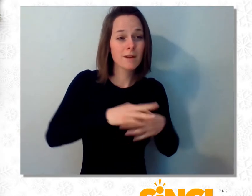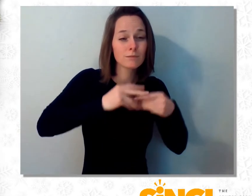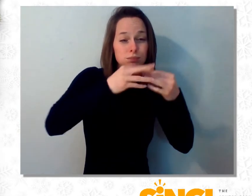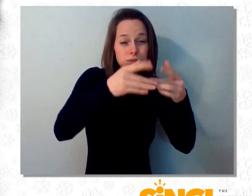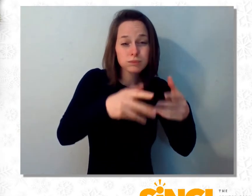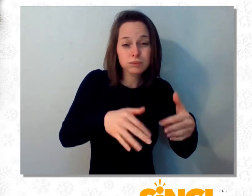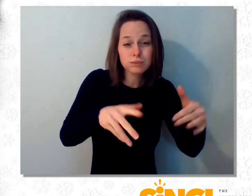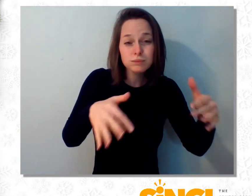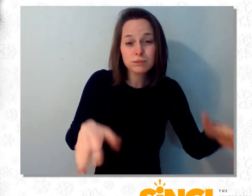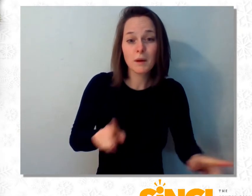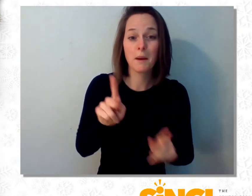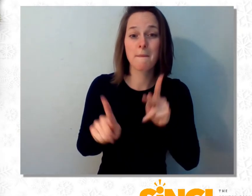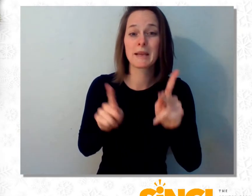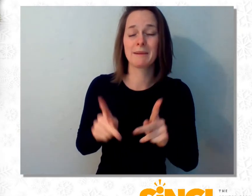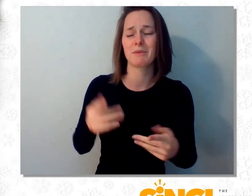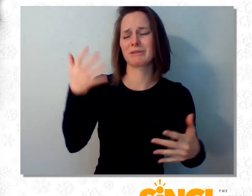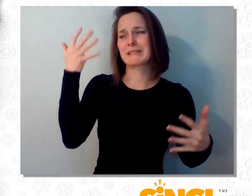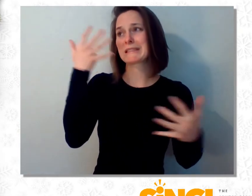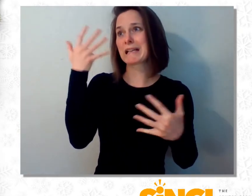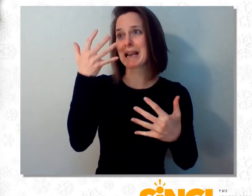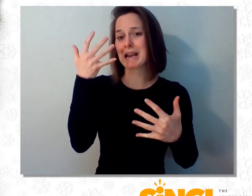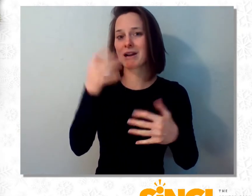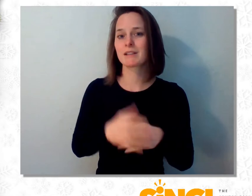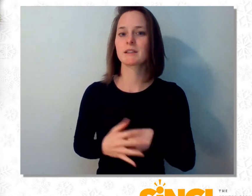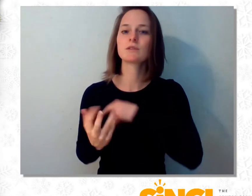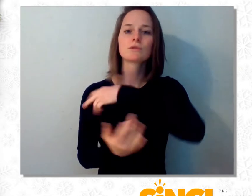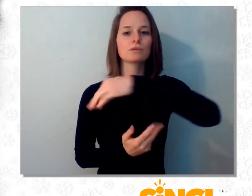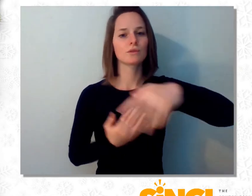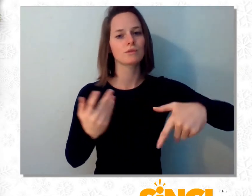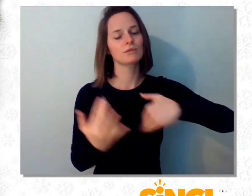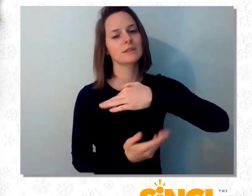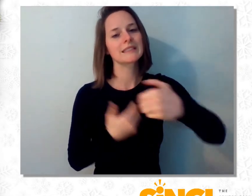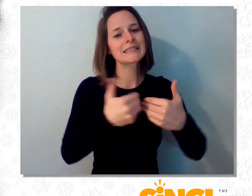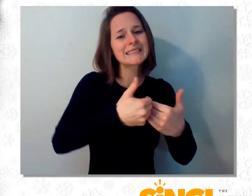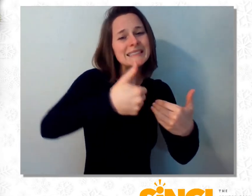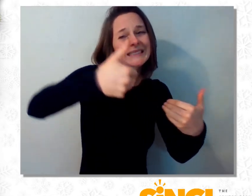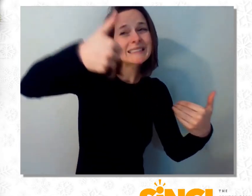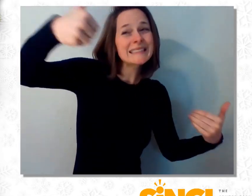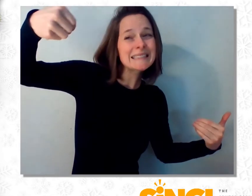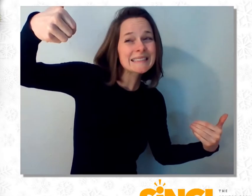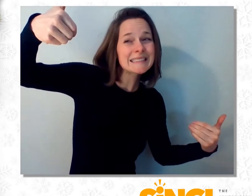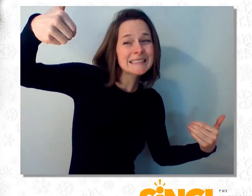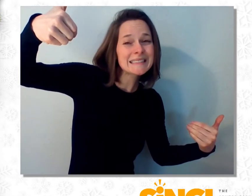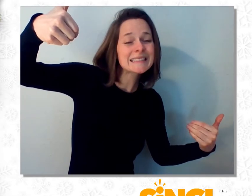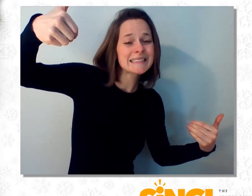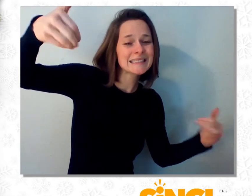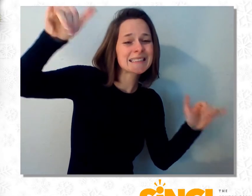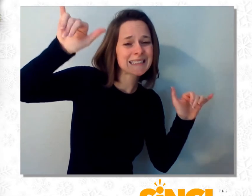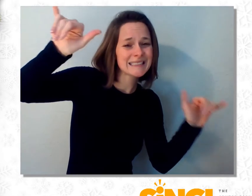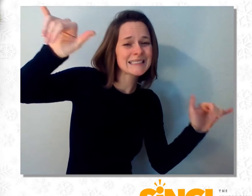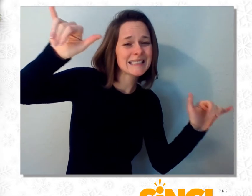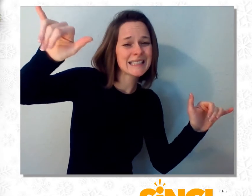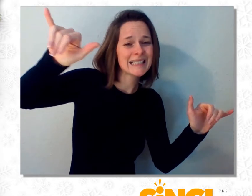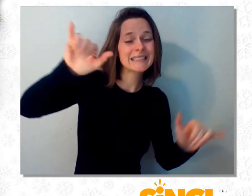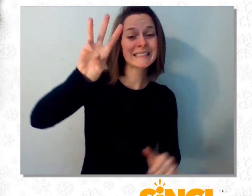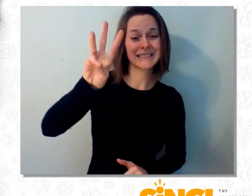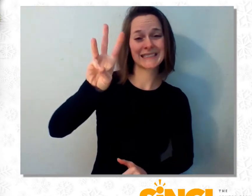Keep your social distance, space that